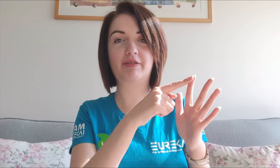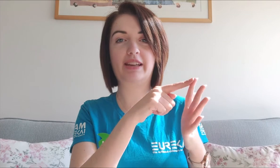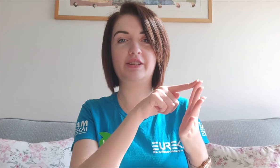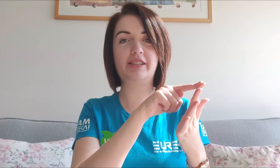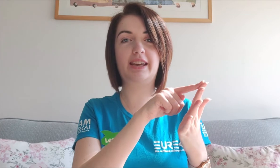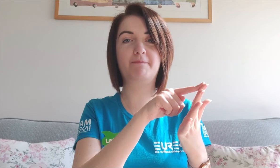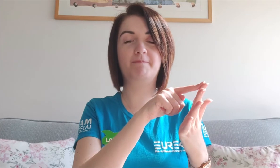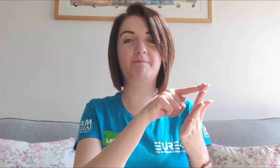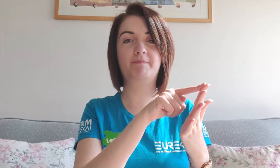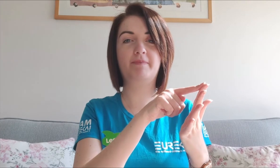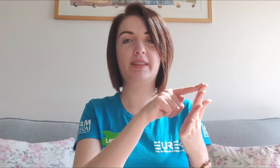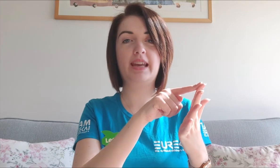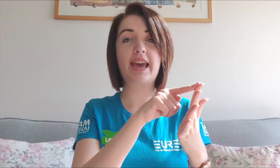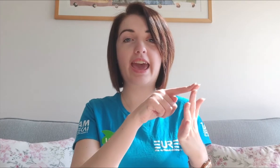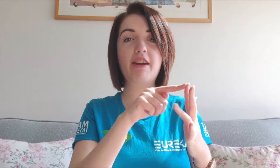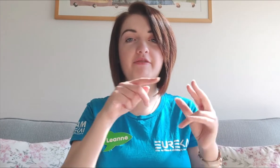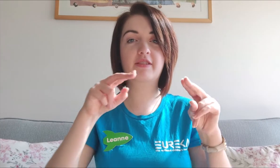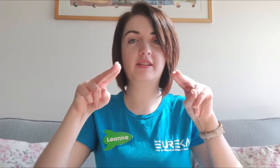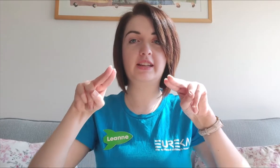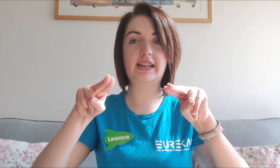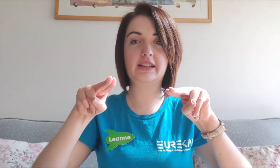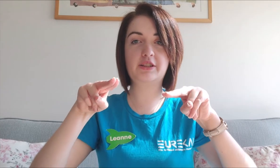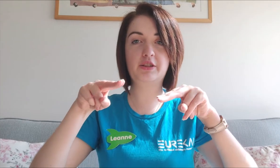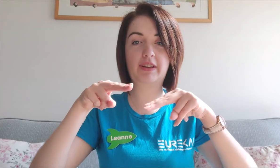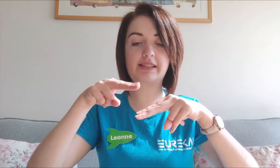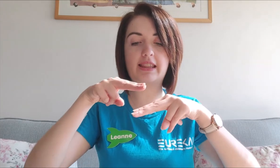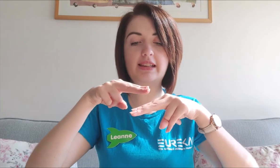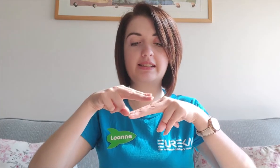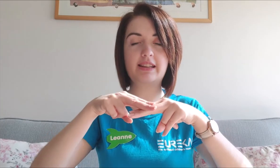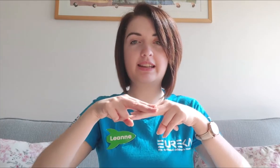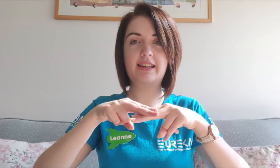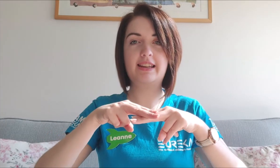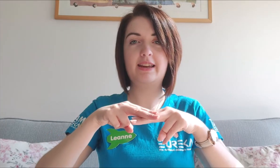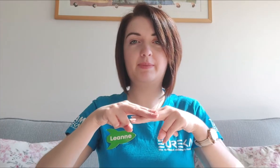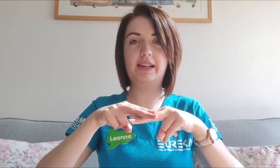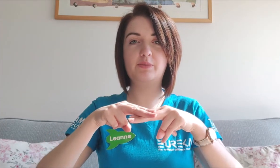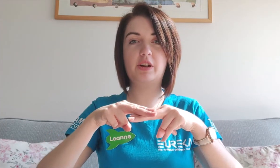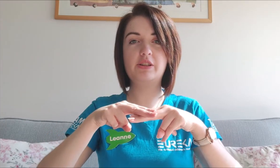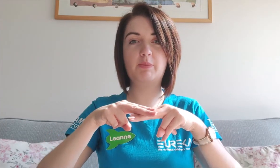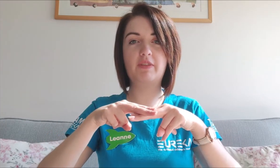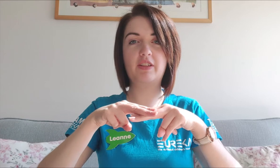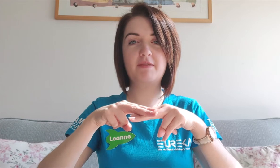finger just here. F, take two fingers like this, place one on top of the other.